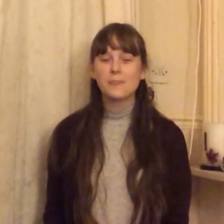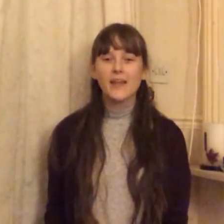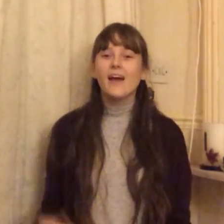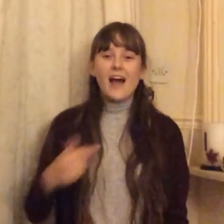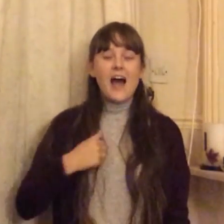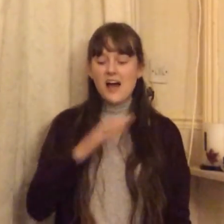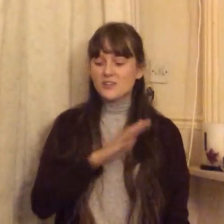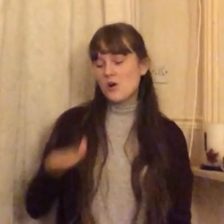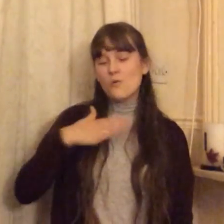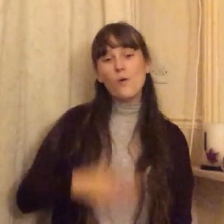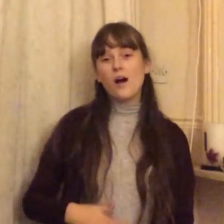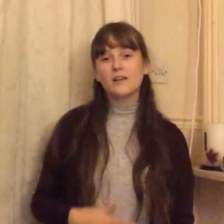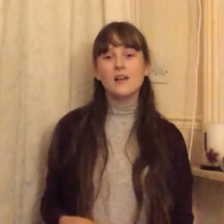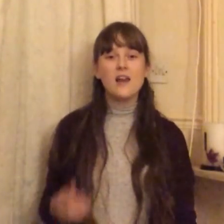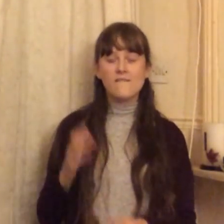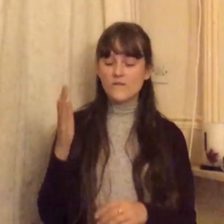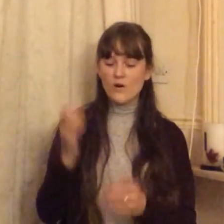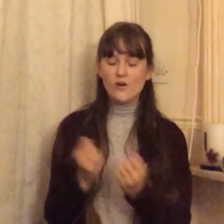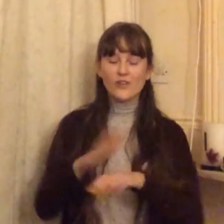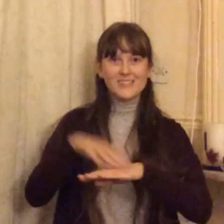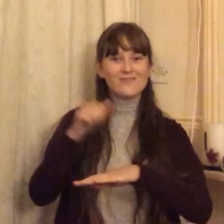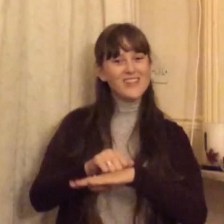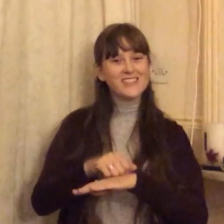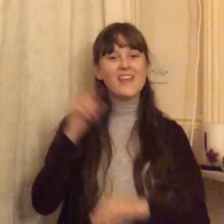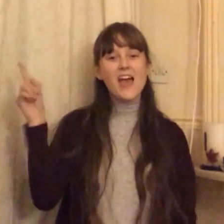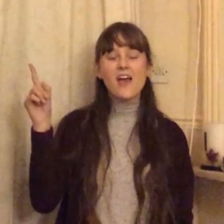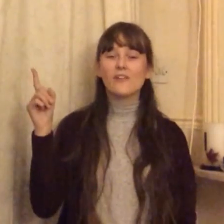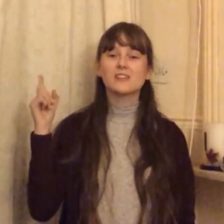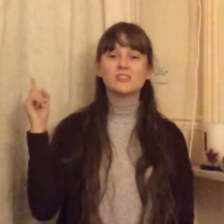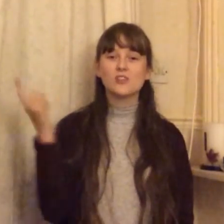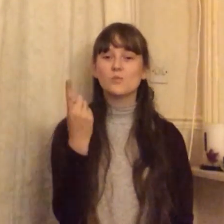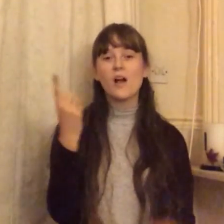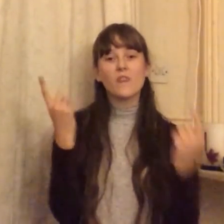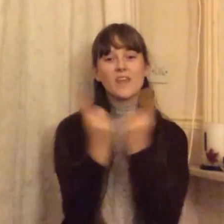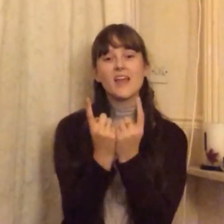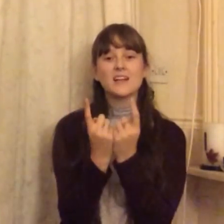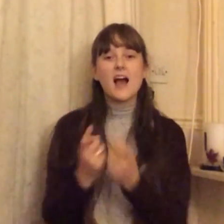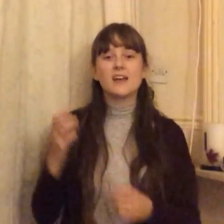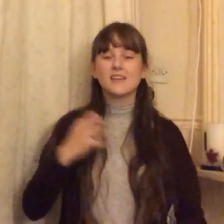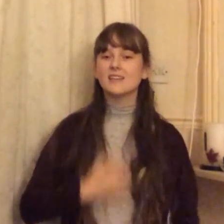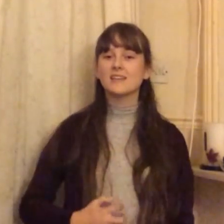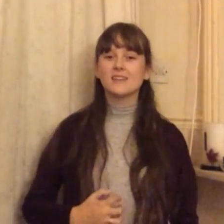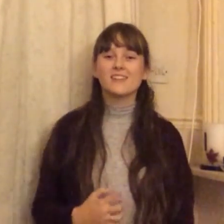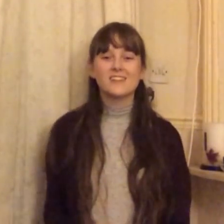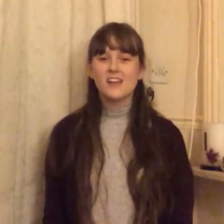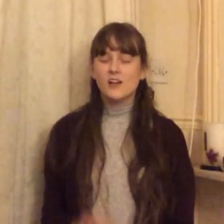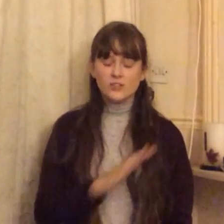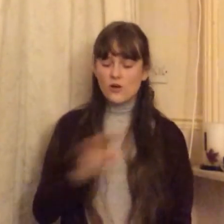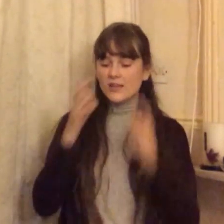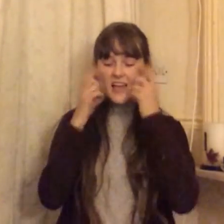I don't want a lot for Christmas There is just one thing I need And I don't